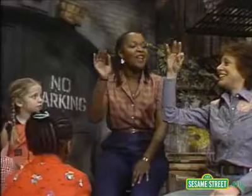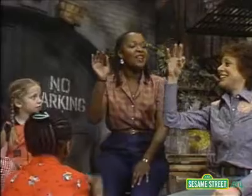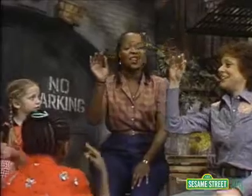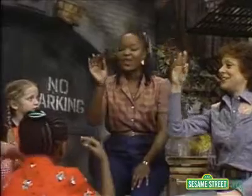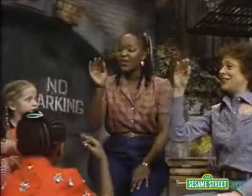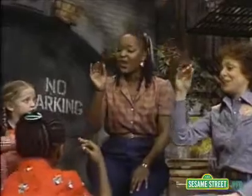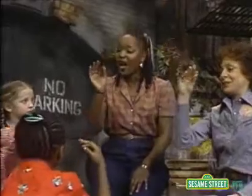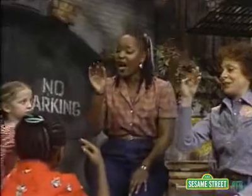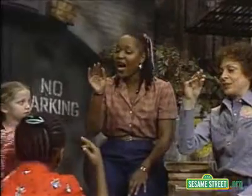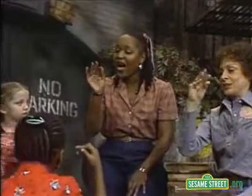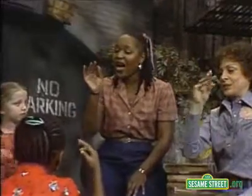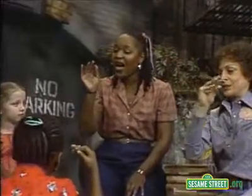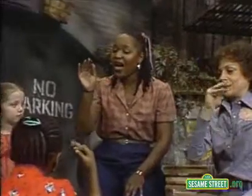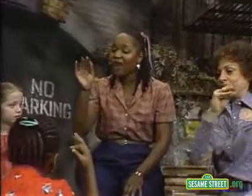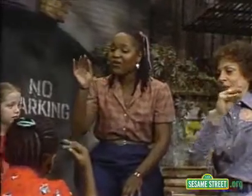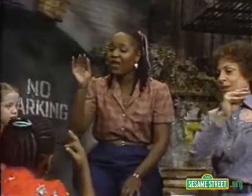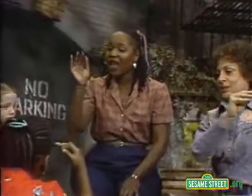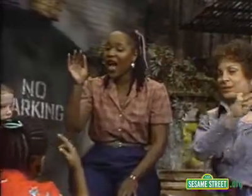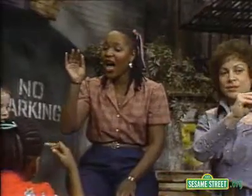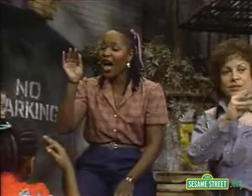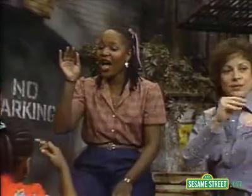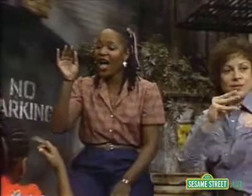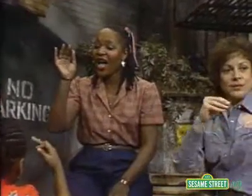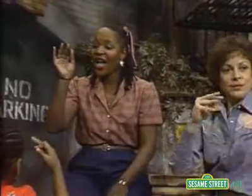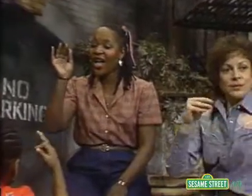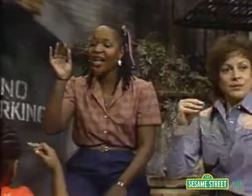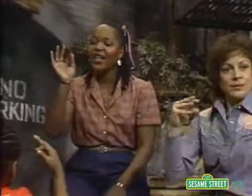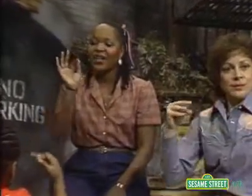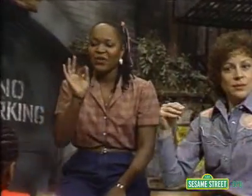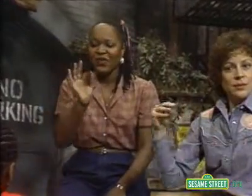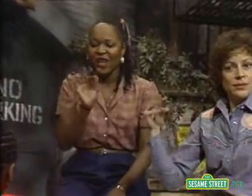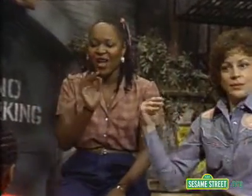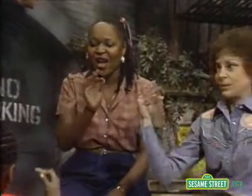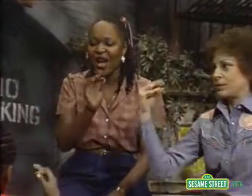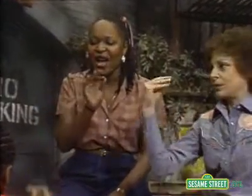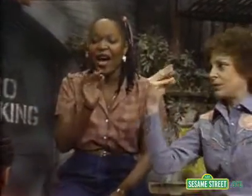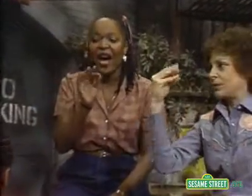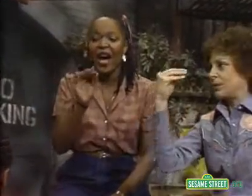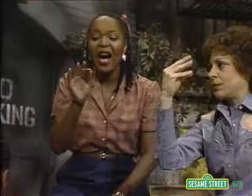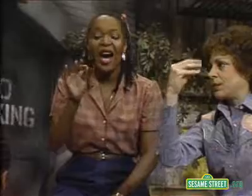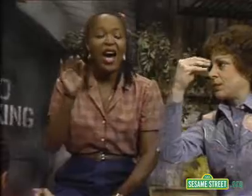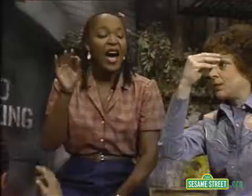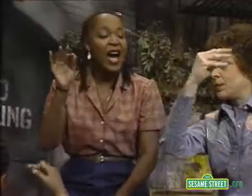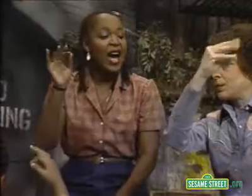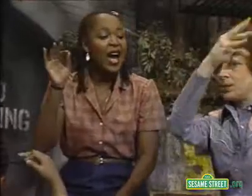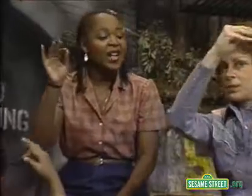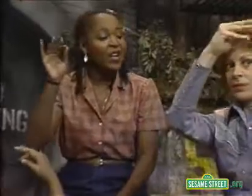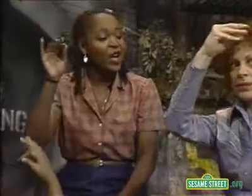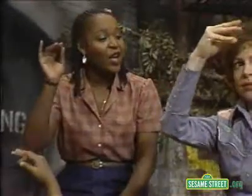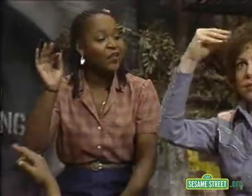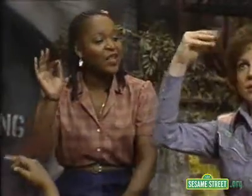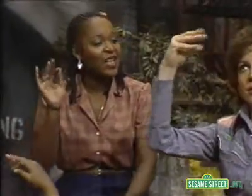Firefly, firefly, firefly,